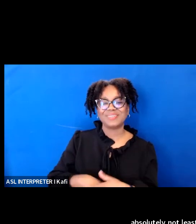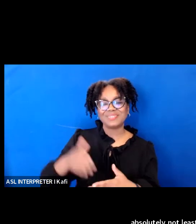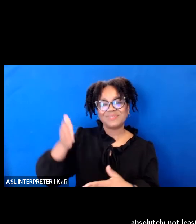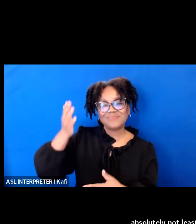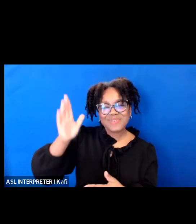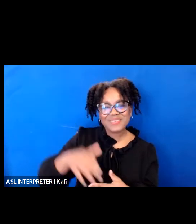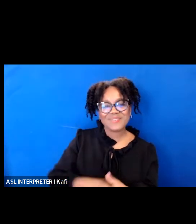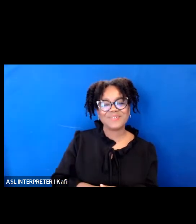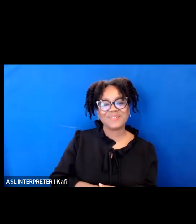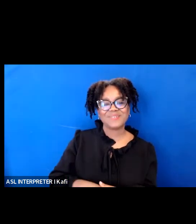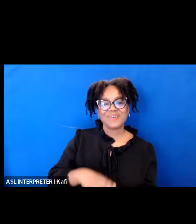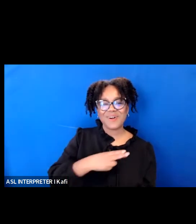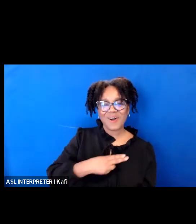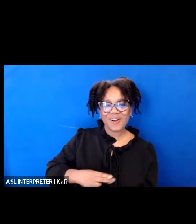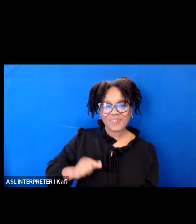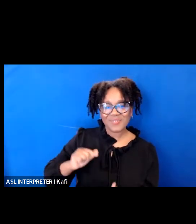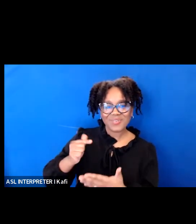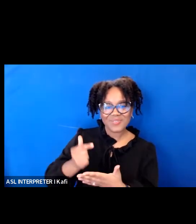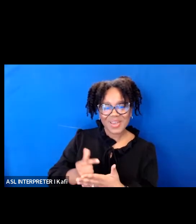now